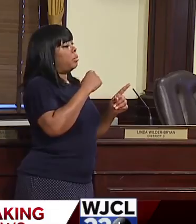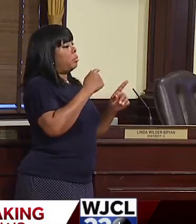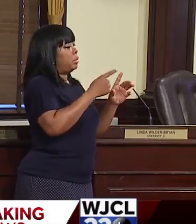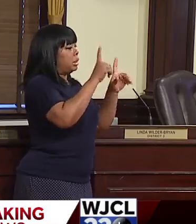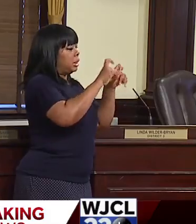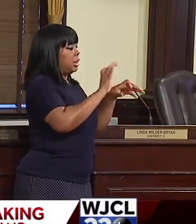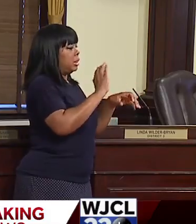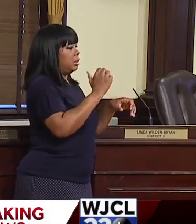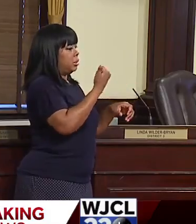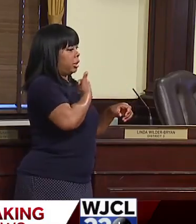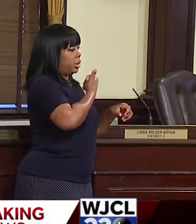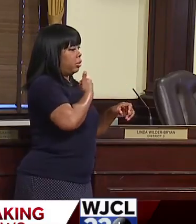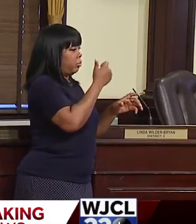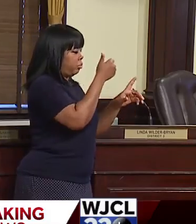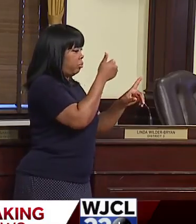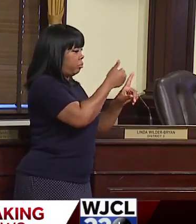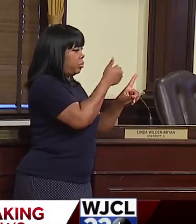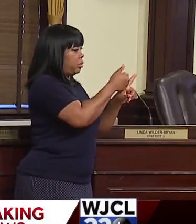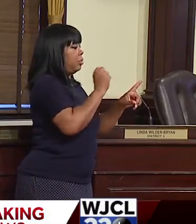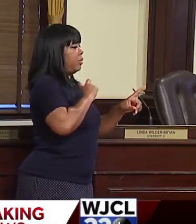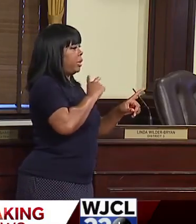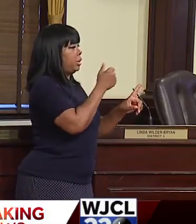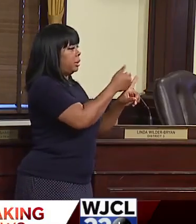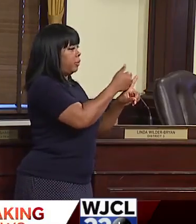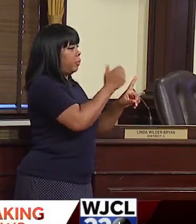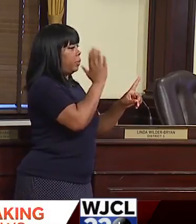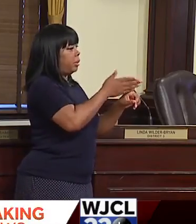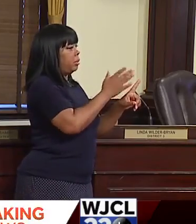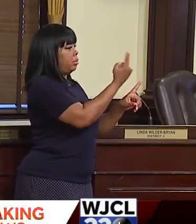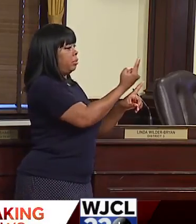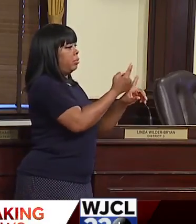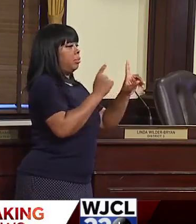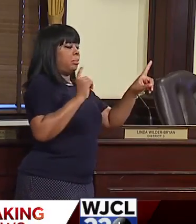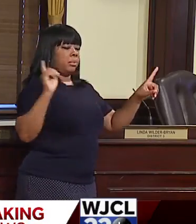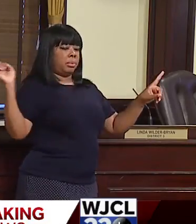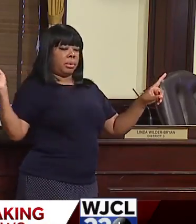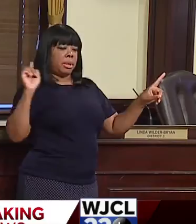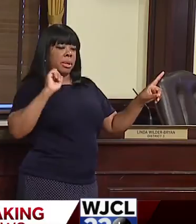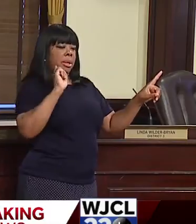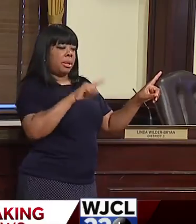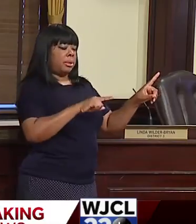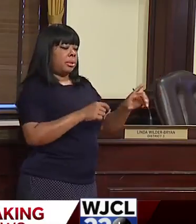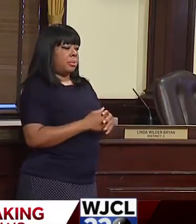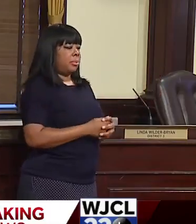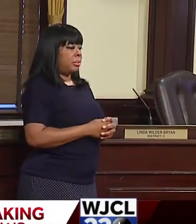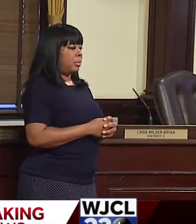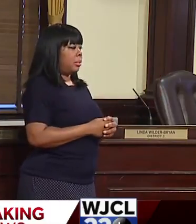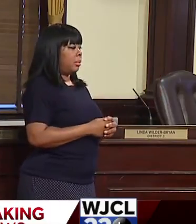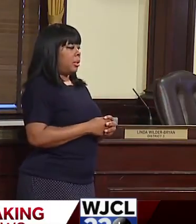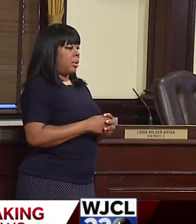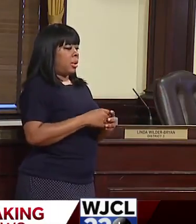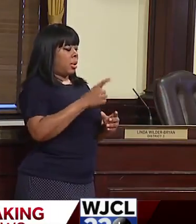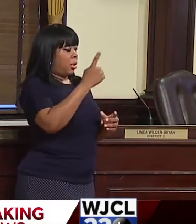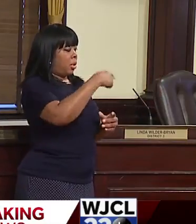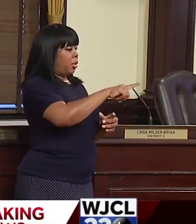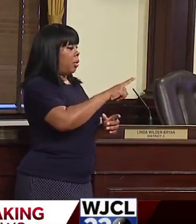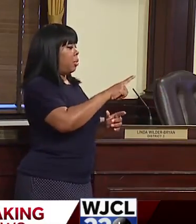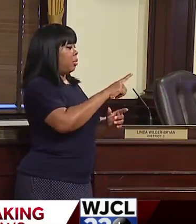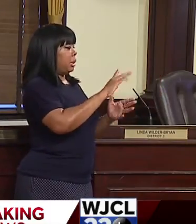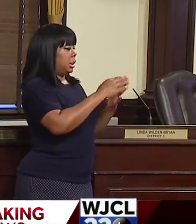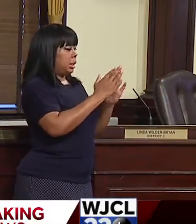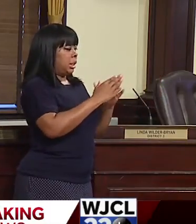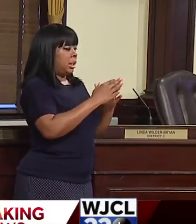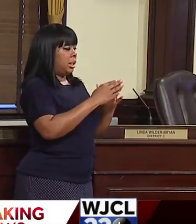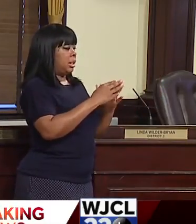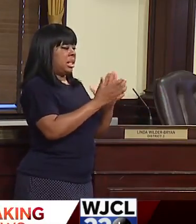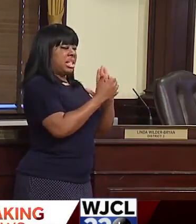all machines. I mean, they know what they're doing and they got in there and they did it. I mean, bam, bam, bam. So